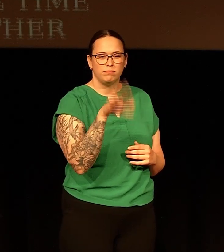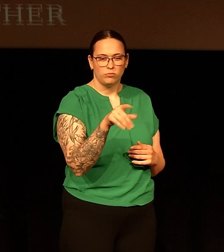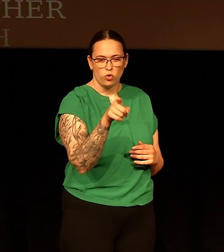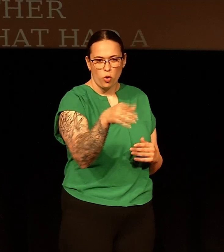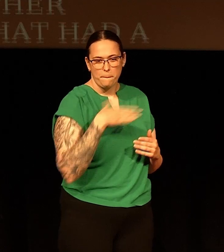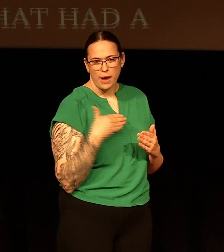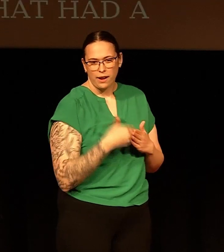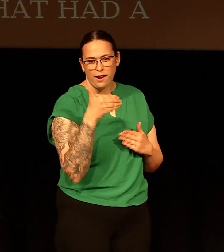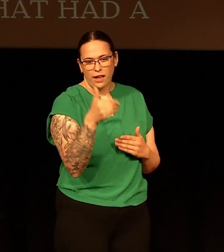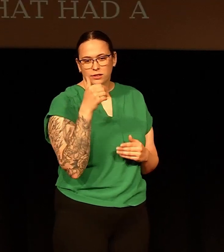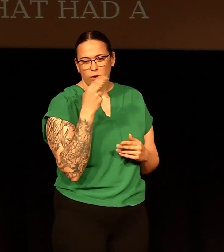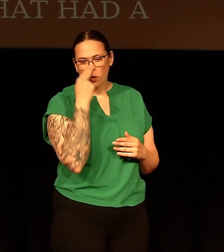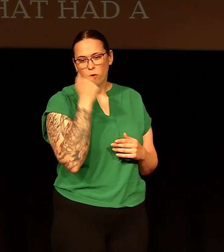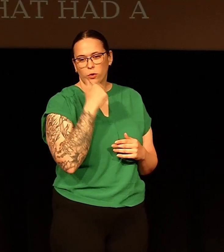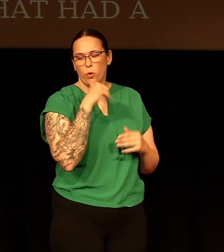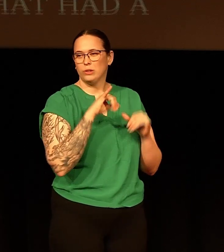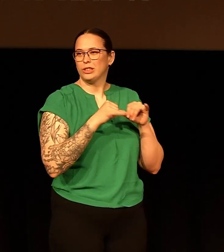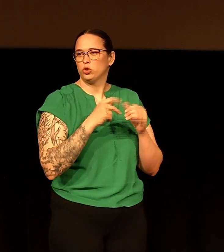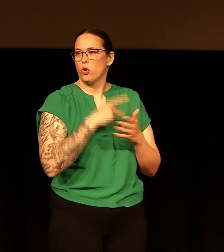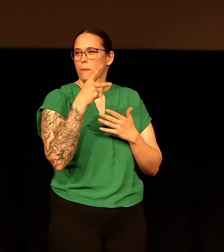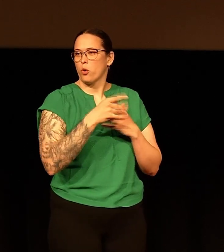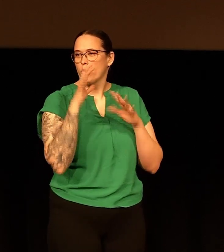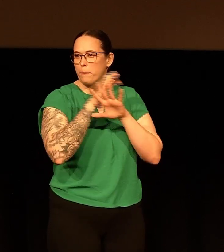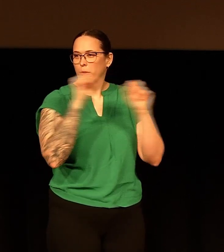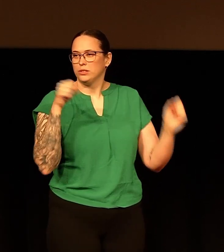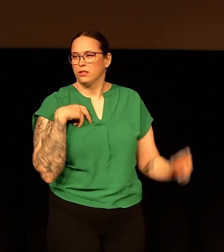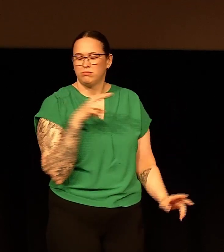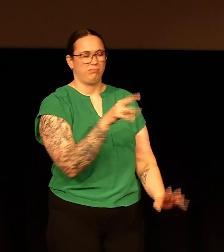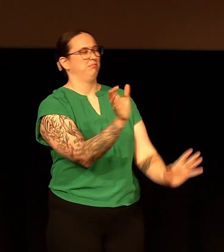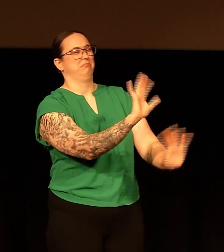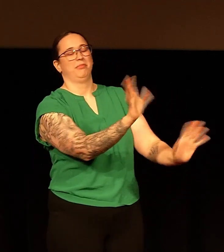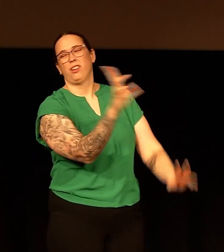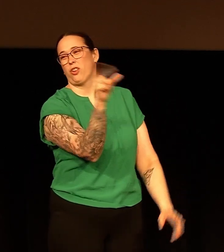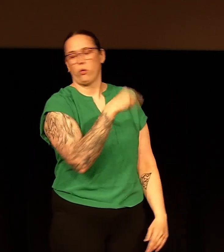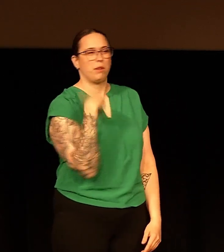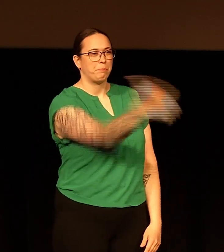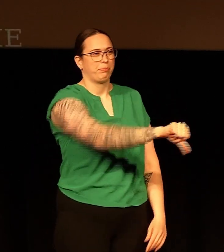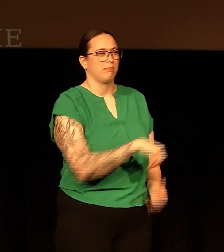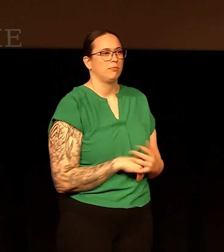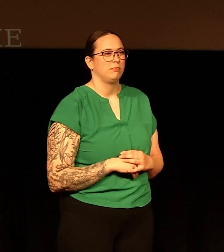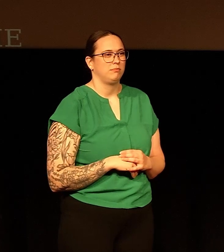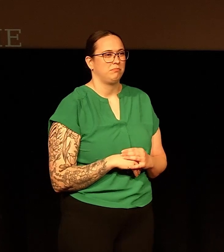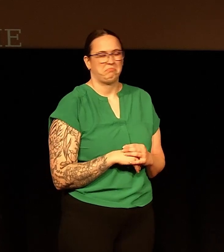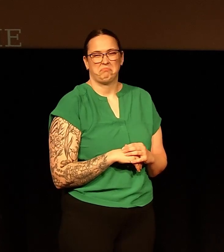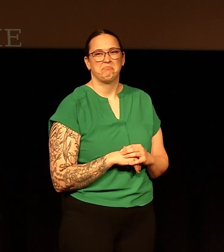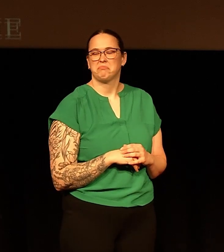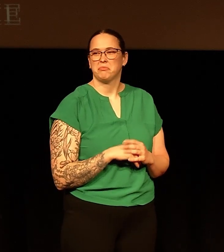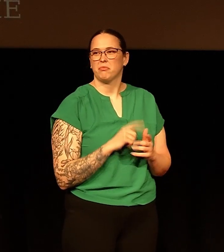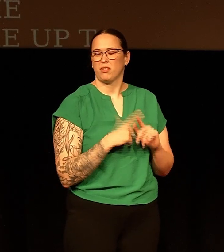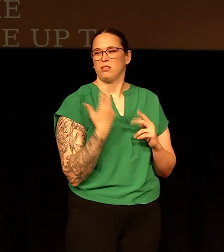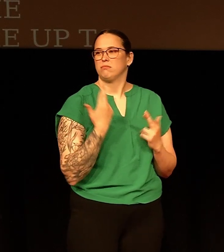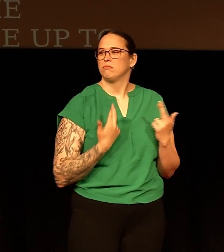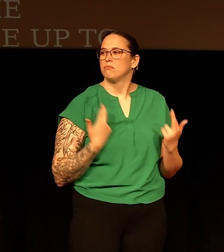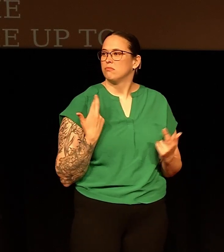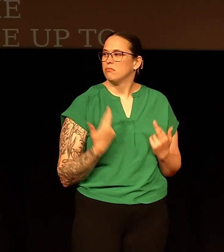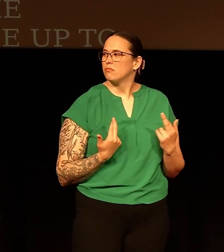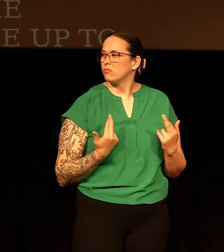says, hey, you're going to be in my next Nerd Girls in Engineering program president. And I was like, heck no, I'm not doing that. And I started to realize,